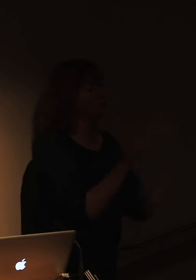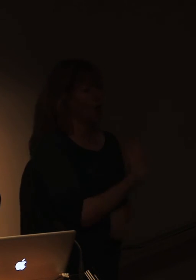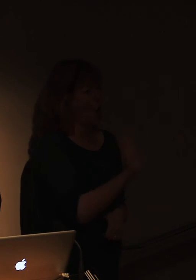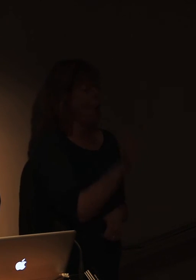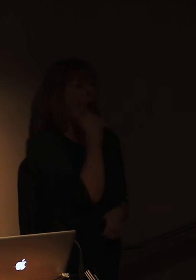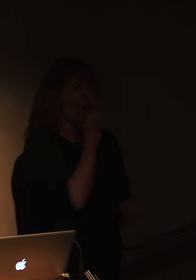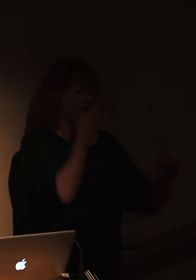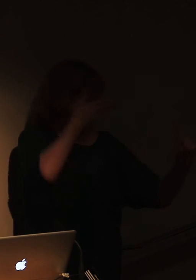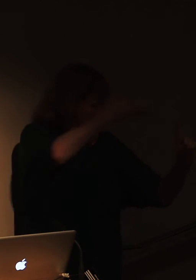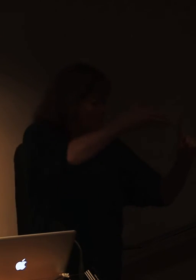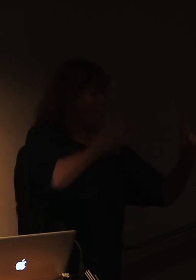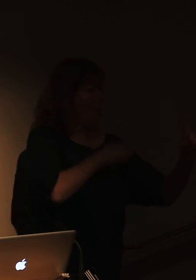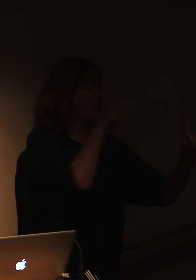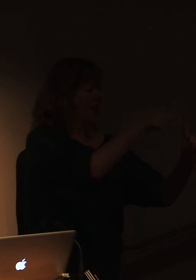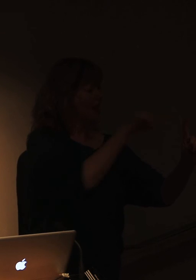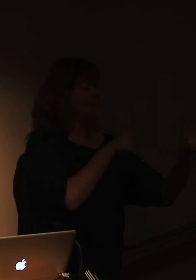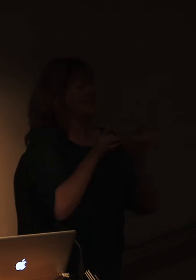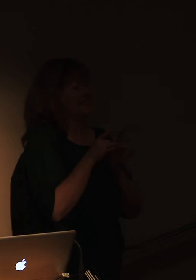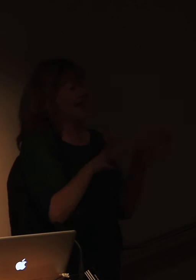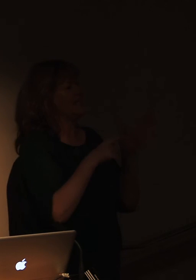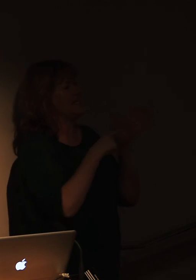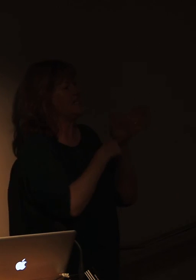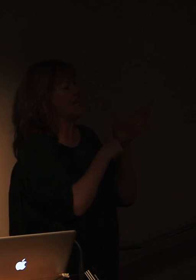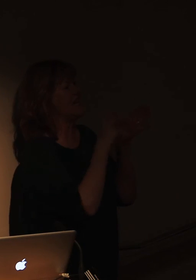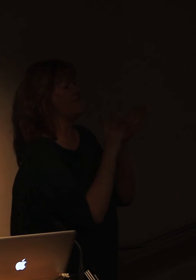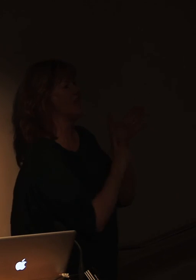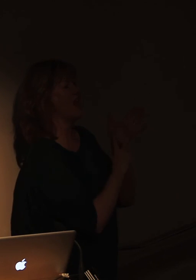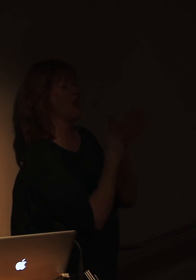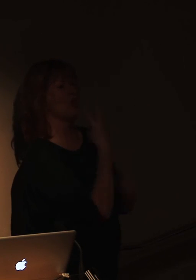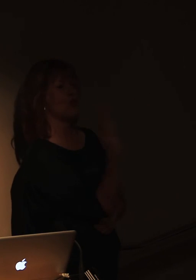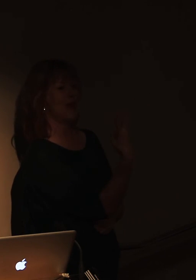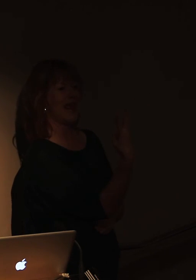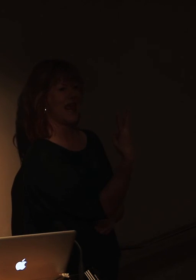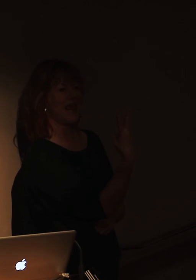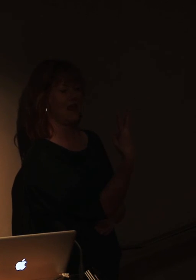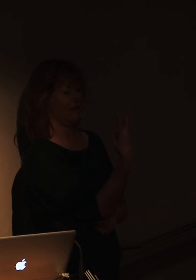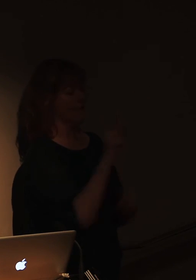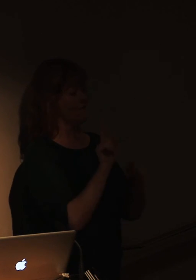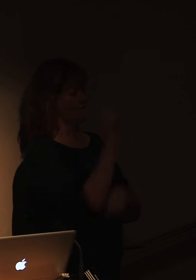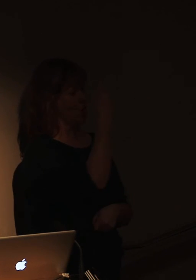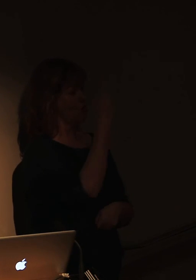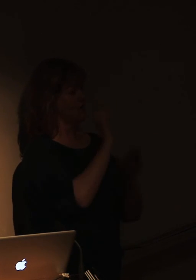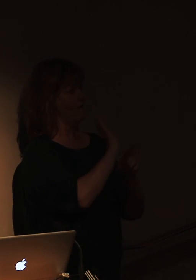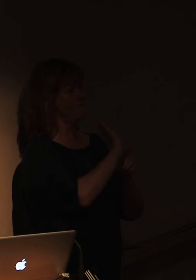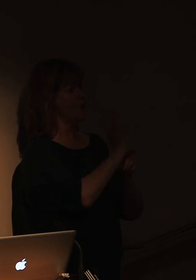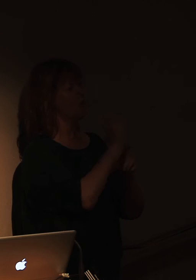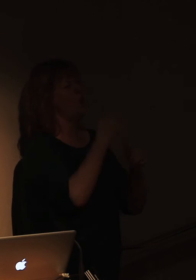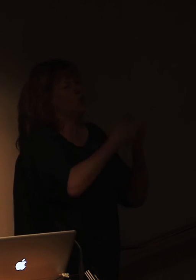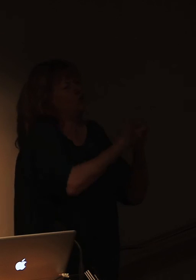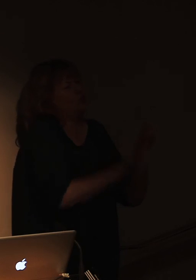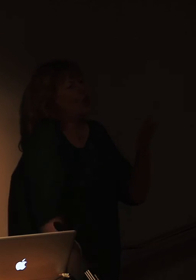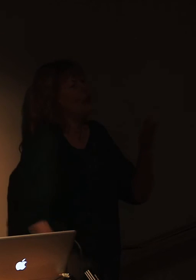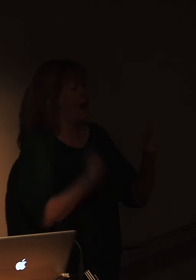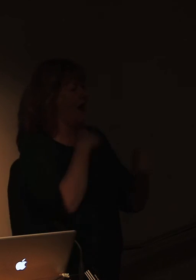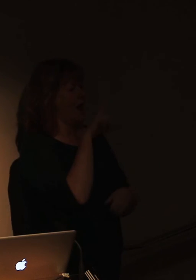do. I actually started at TV3. And the first film that I made or the first story that I did for